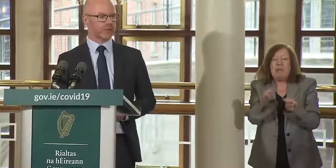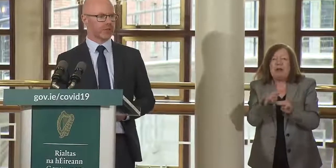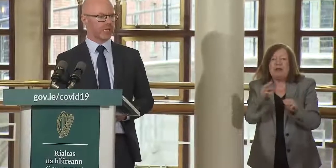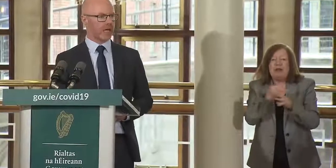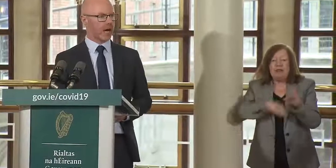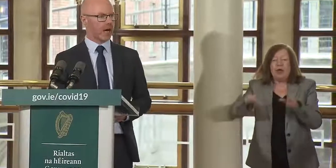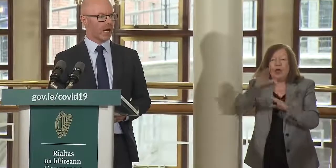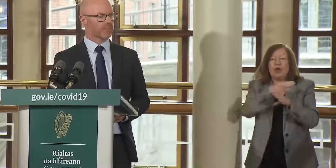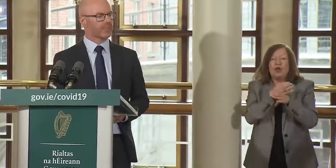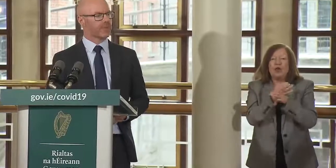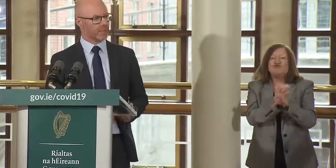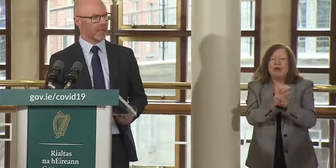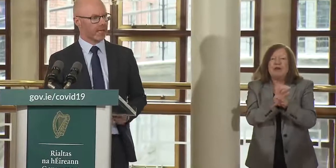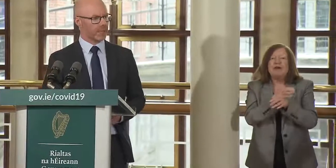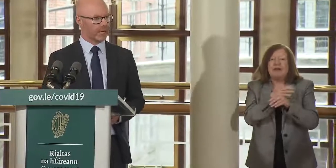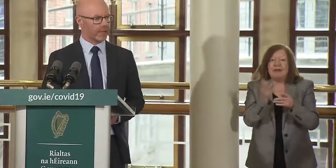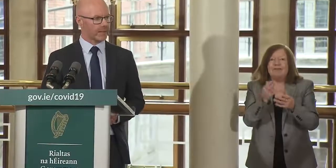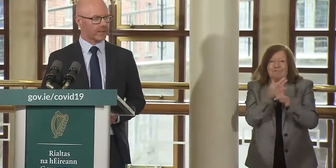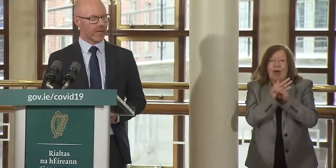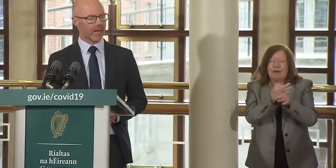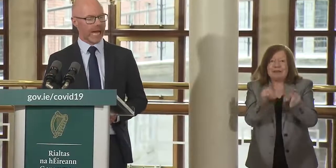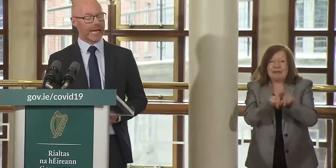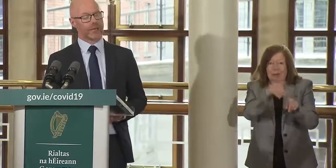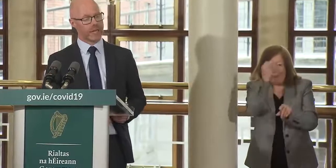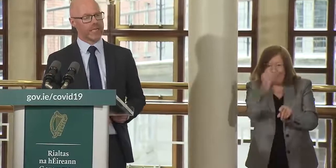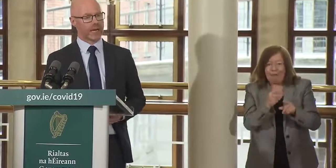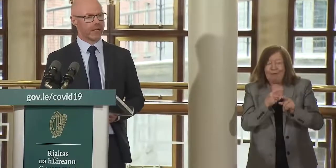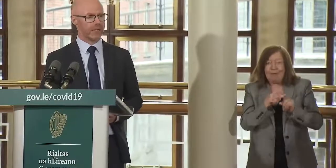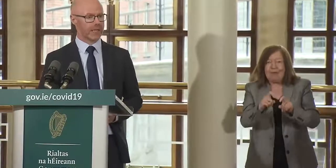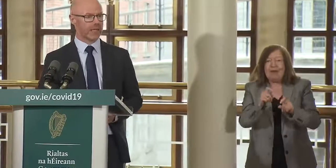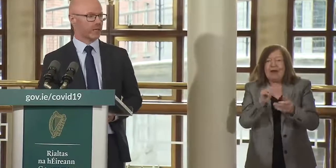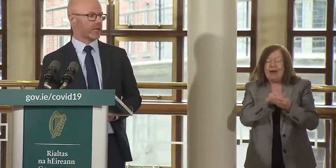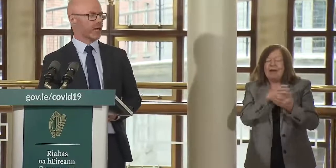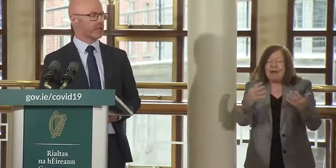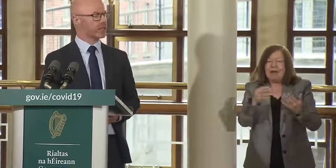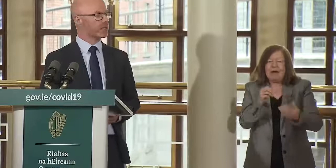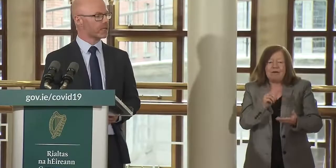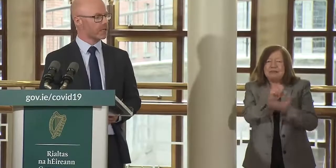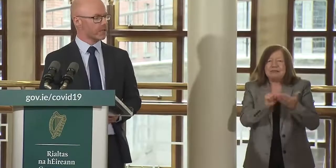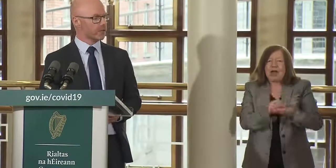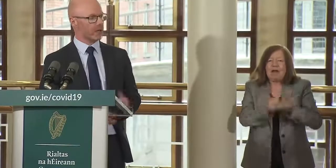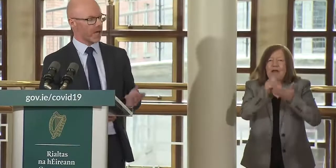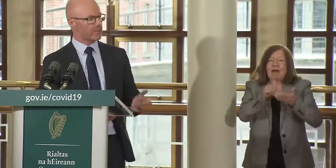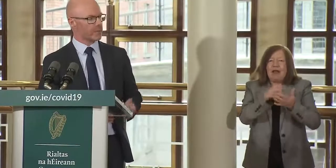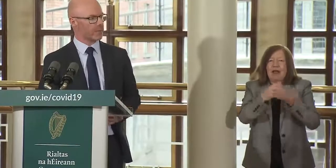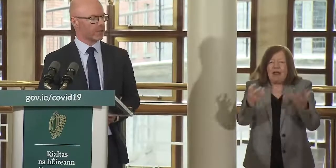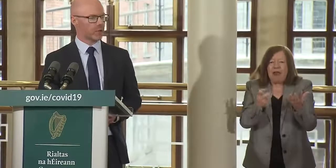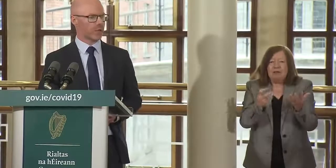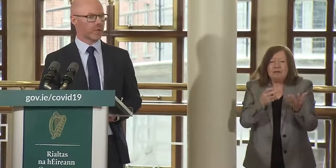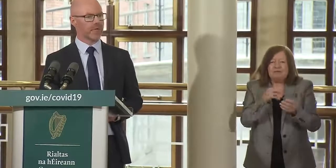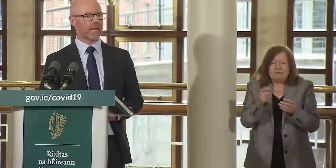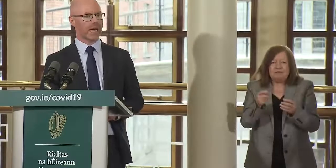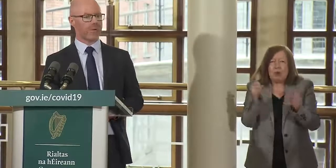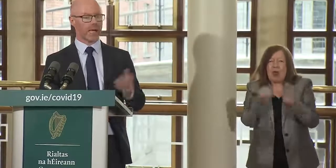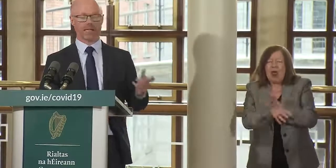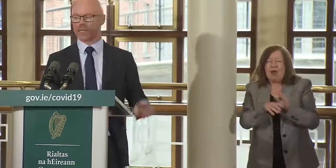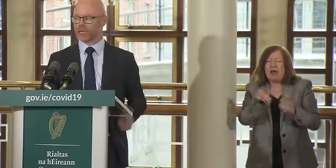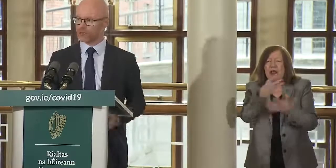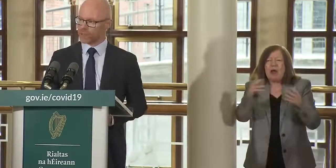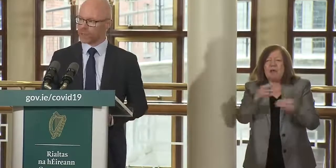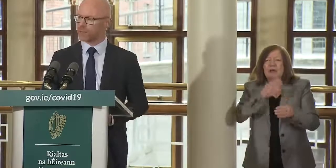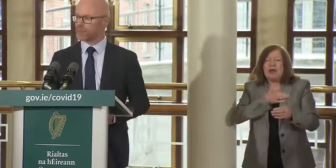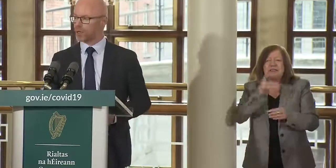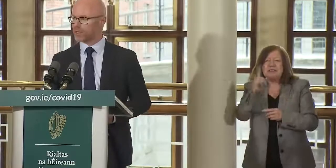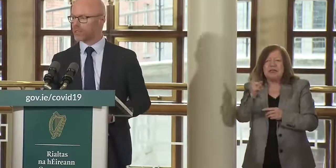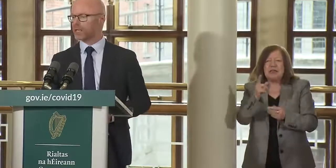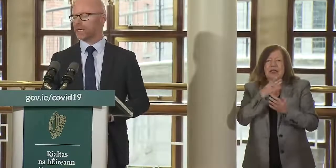in the country are complying with that and at great sacrifice and at great cost there are a lot of people who would like to